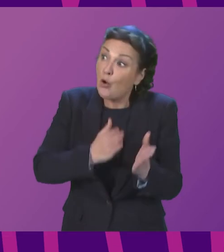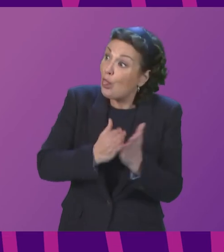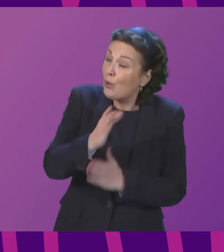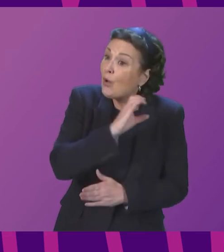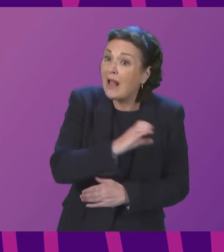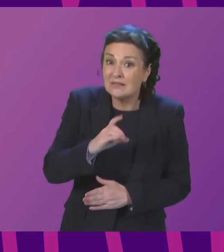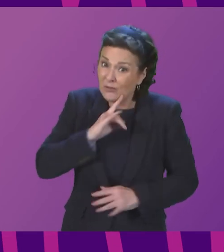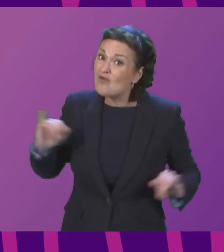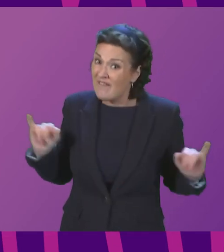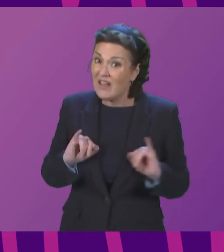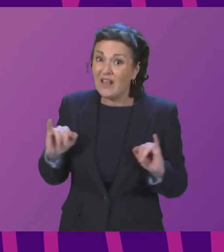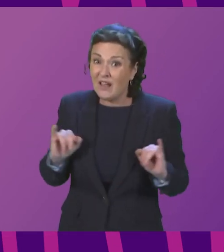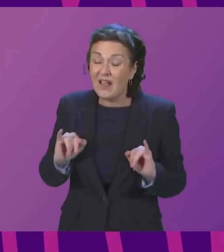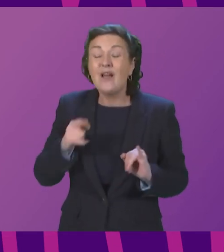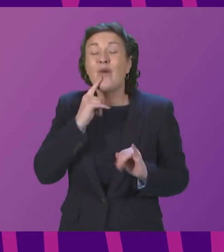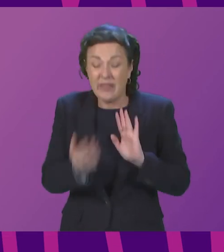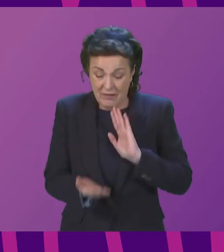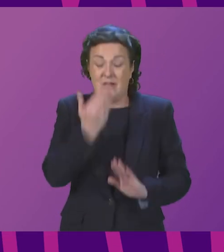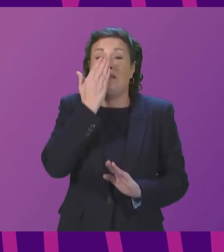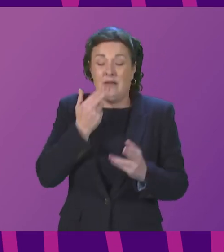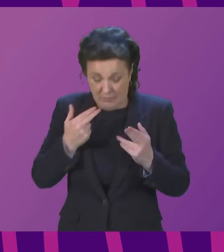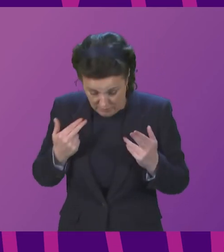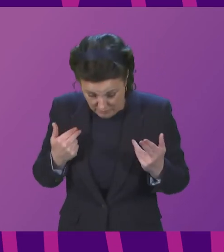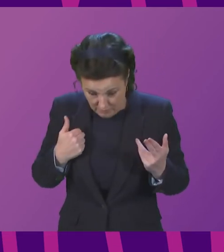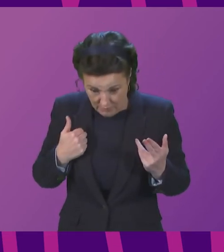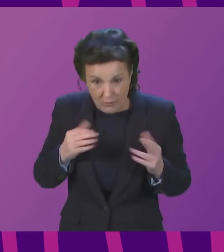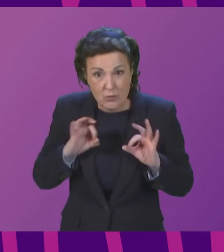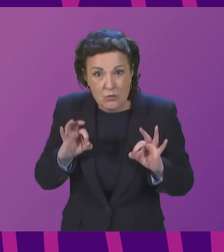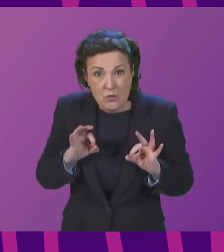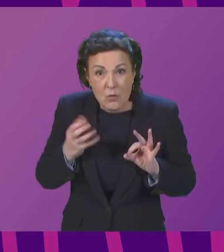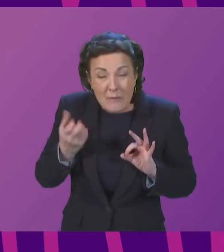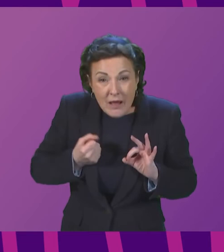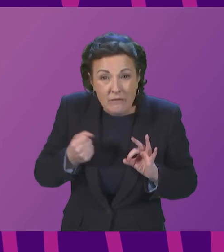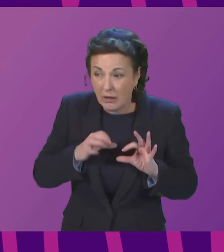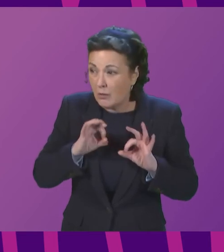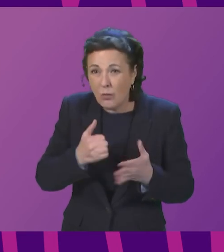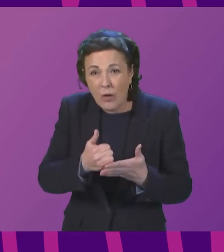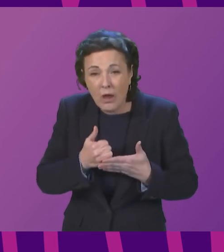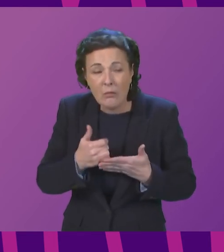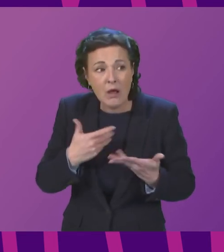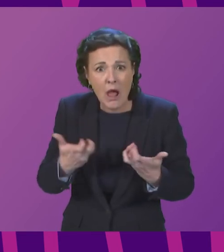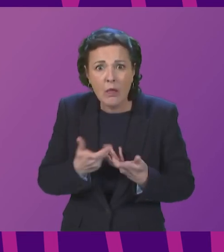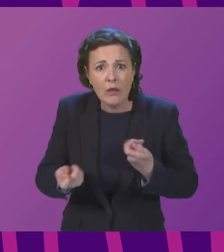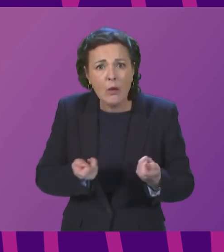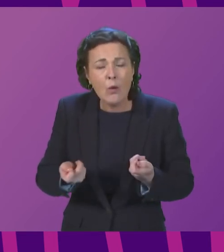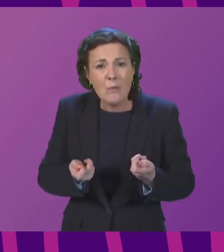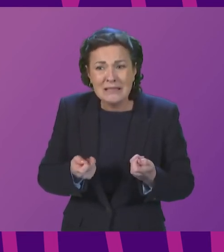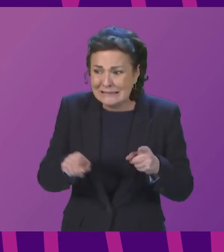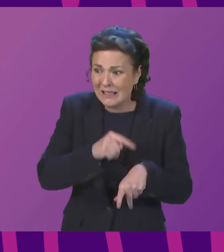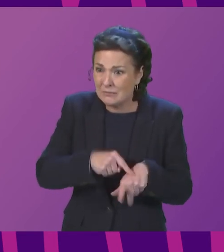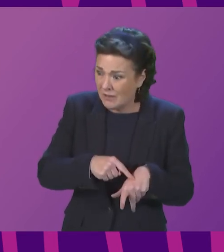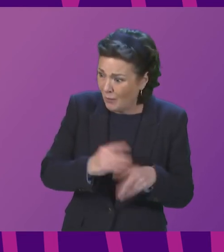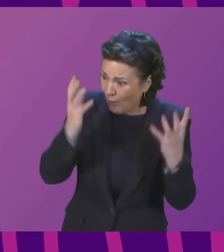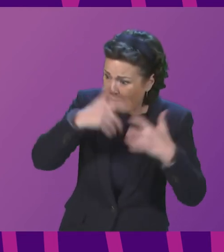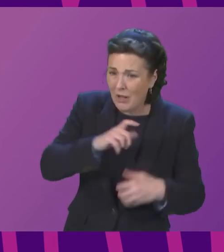to be given that kind of news and then have to cope. As I say, the third sector organisations are there and have a wealth